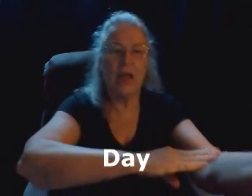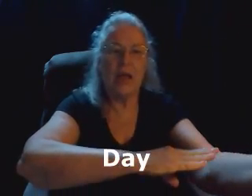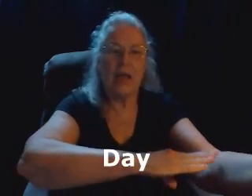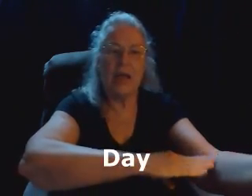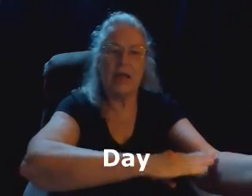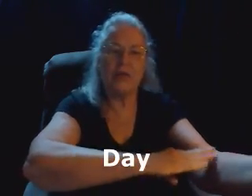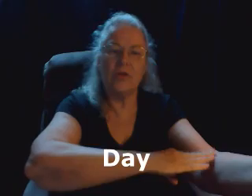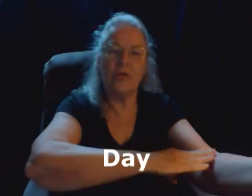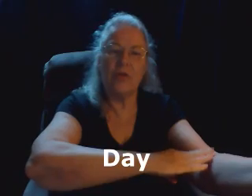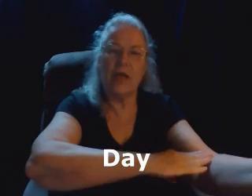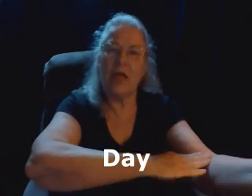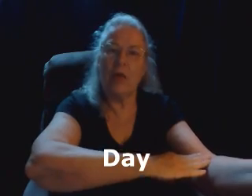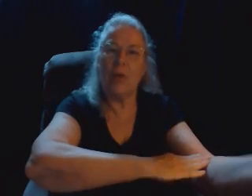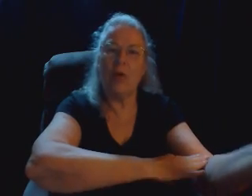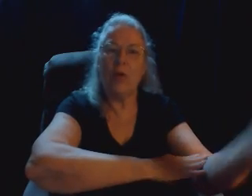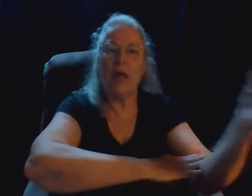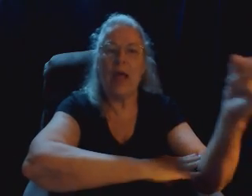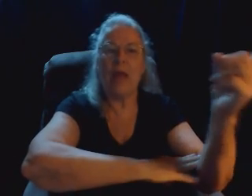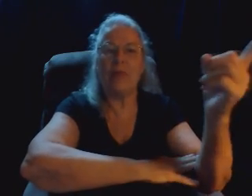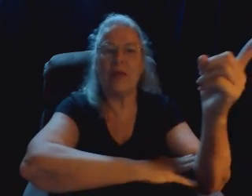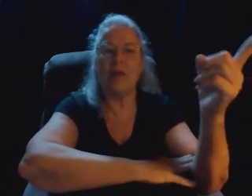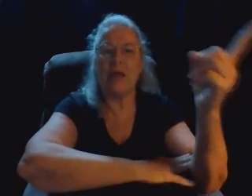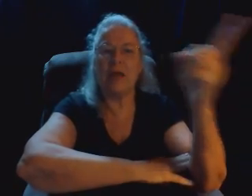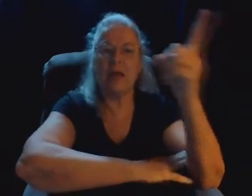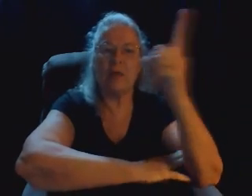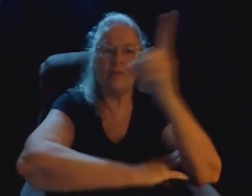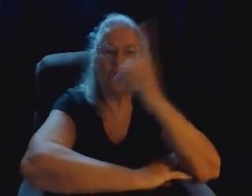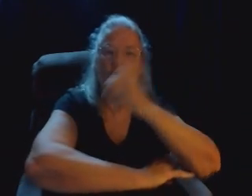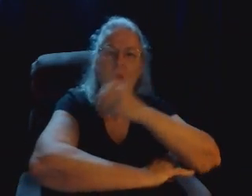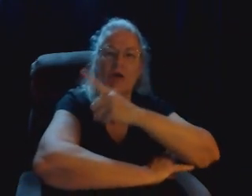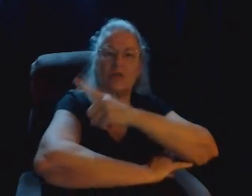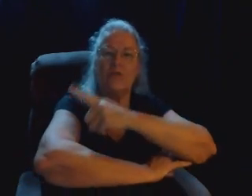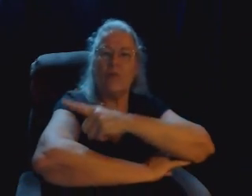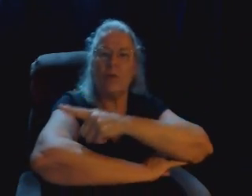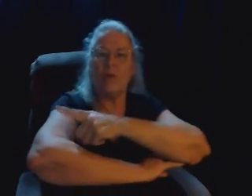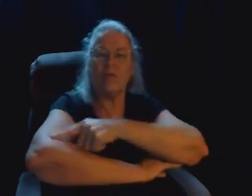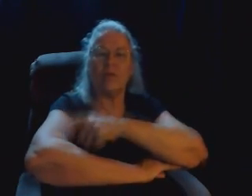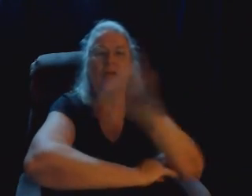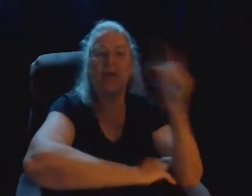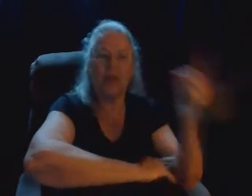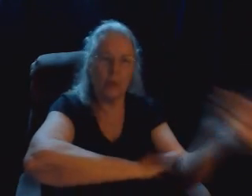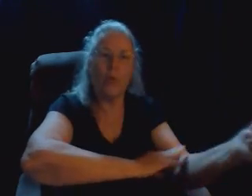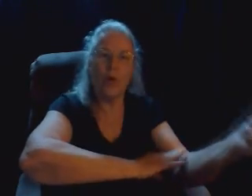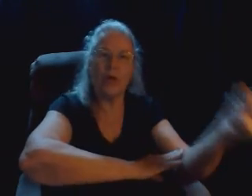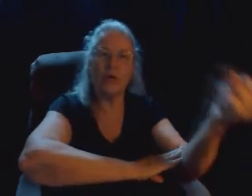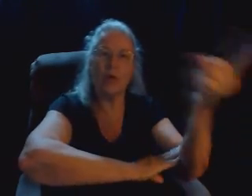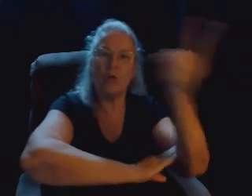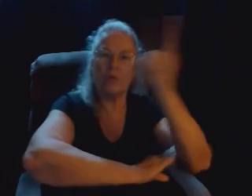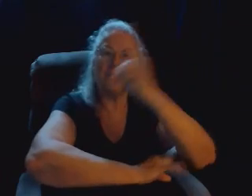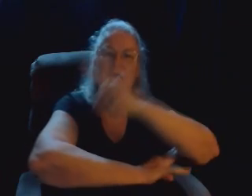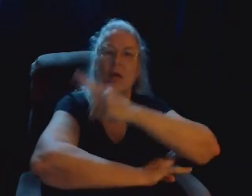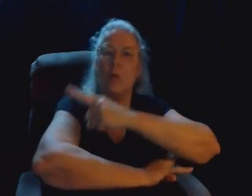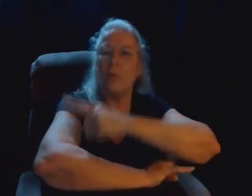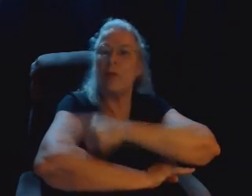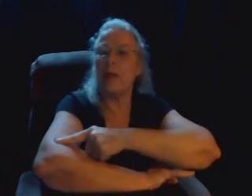into the elbow, and then it comes across to form a full day, like you're pointing to where the sun would be.